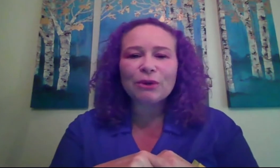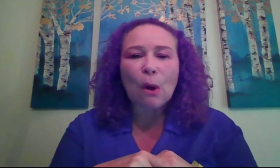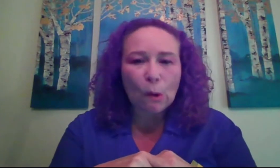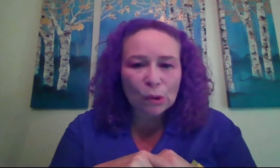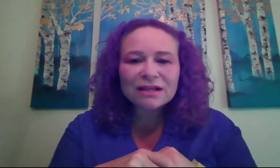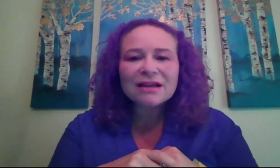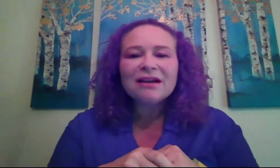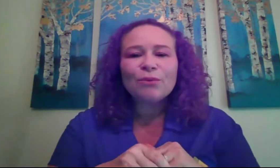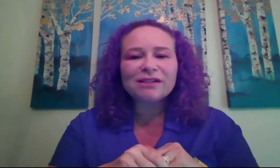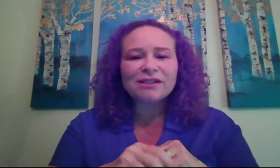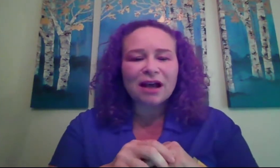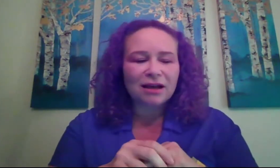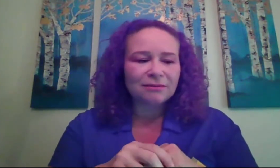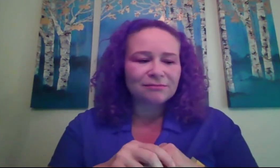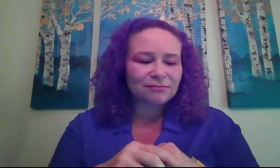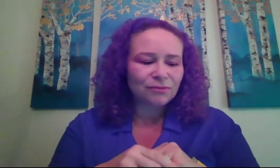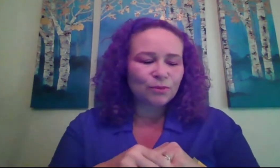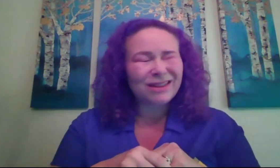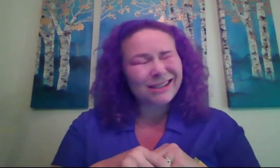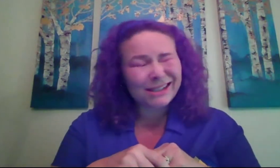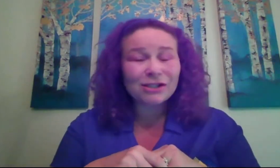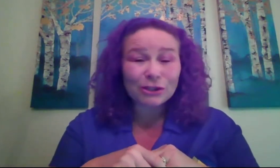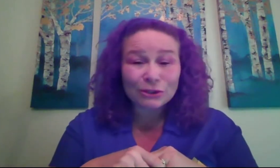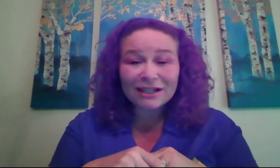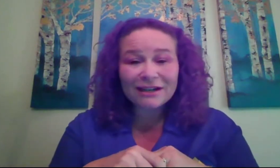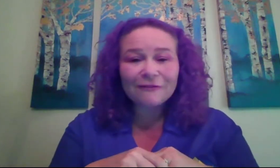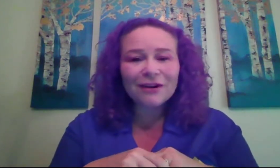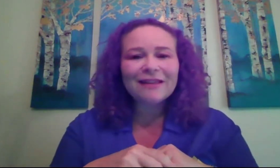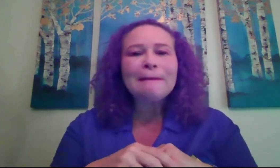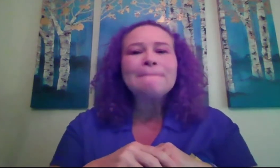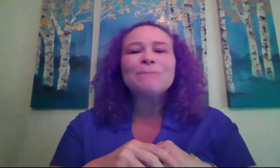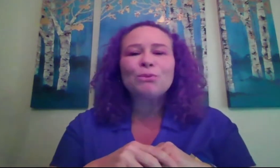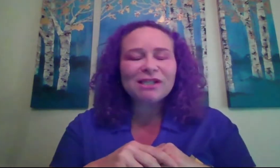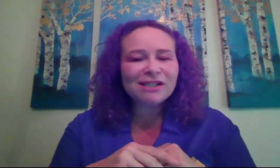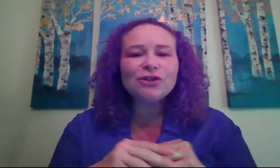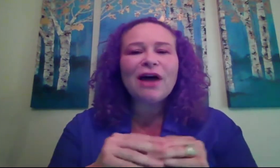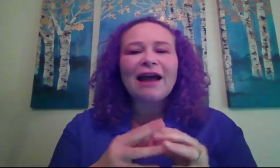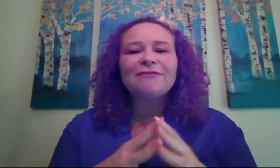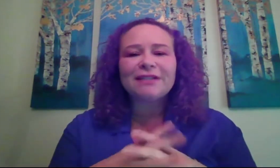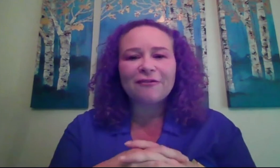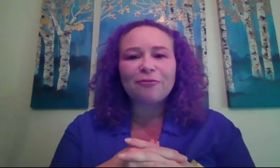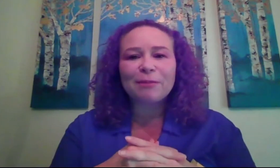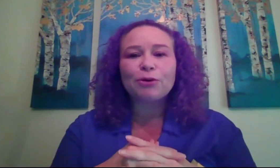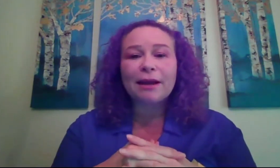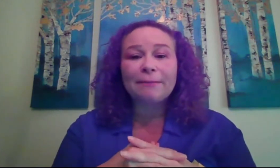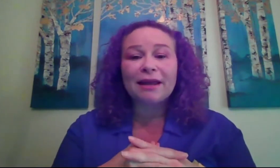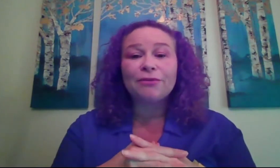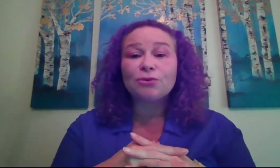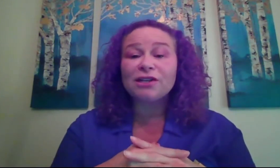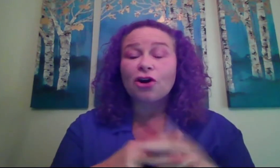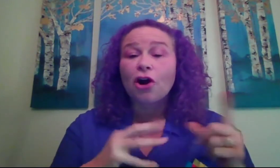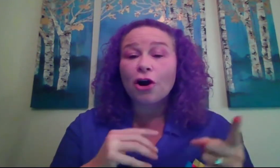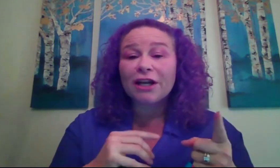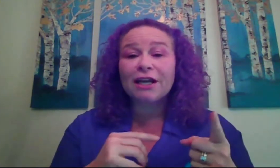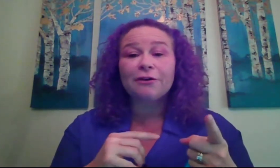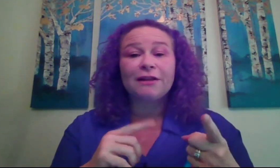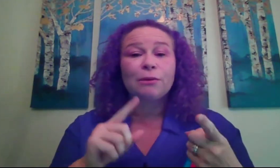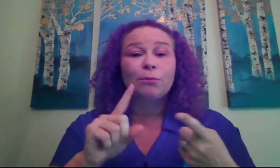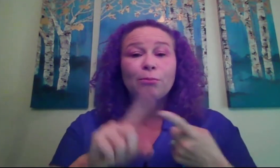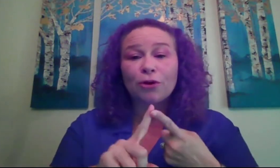hold with the distance learning and everything. But we still have deaf people come in, those that are hard of hearing, that were born